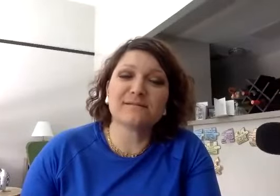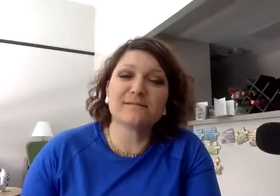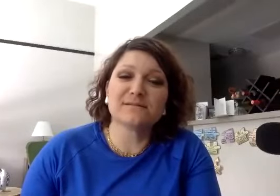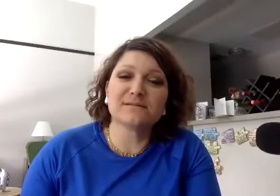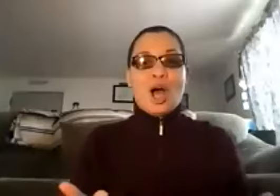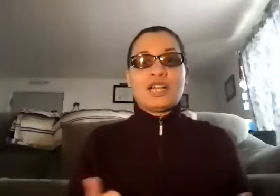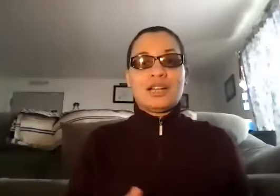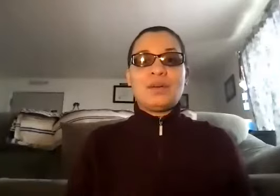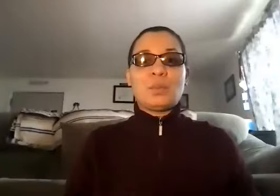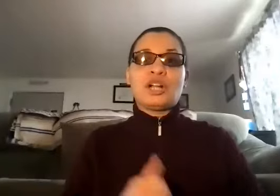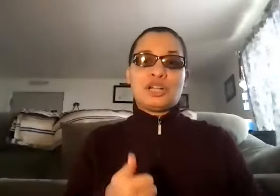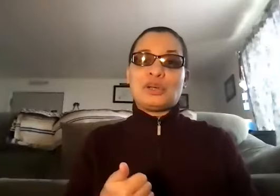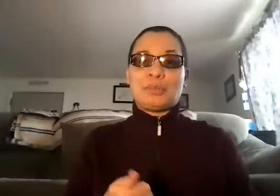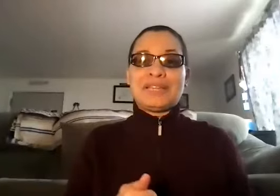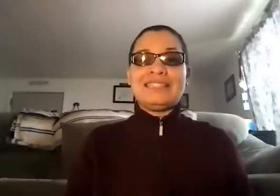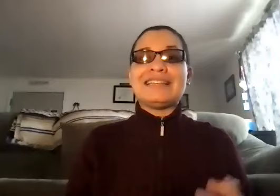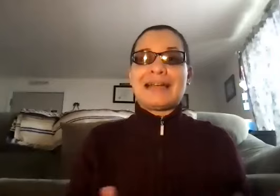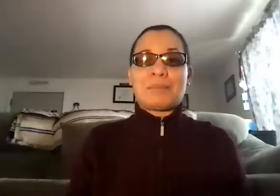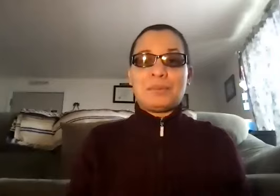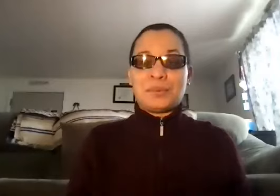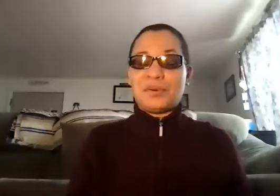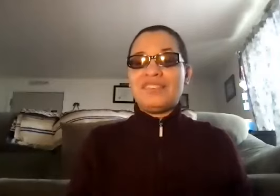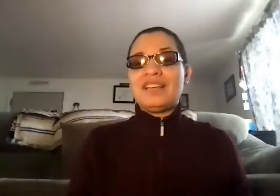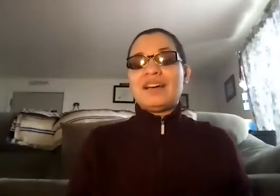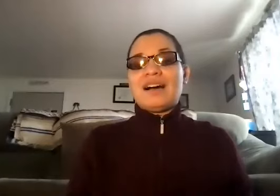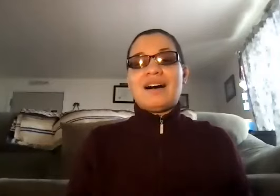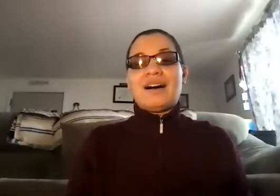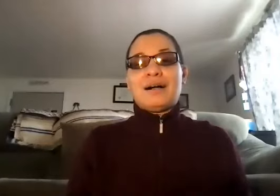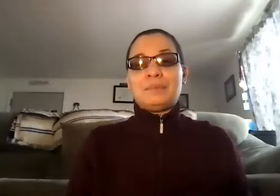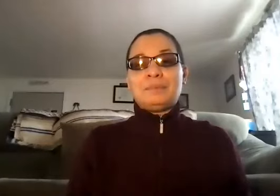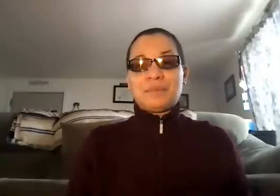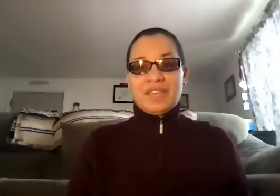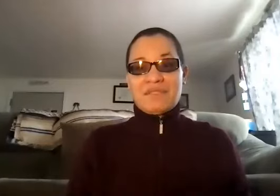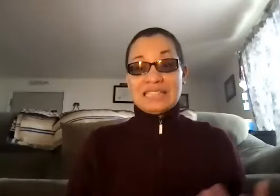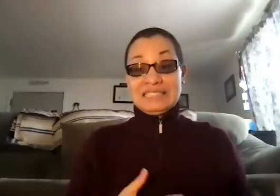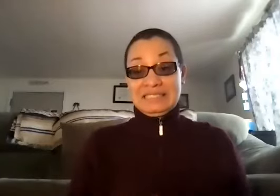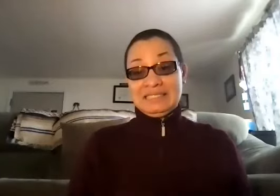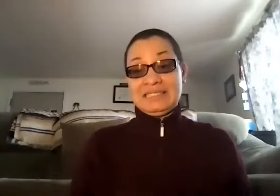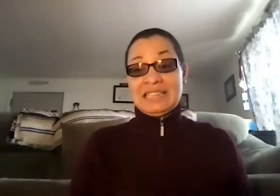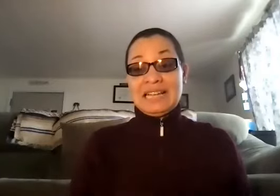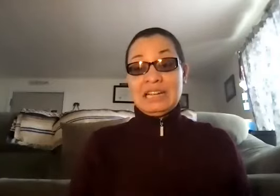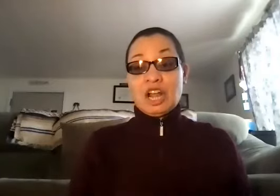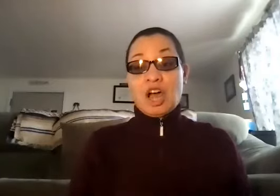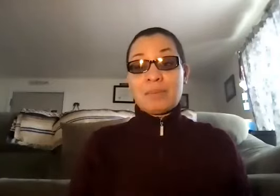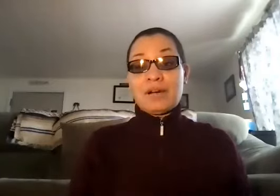for too long, it will alert me to get up and move. If I set an alarm up,